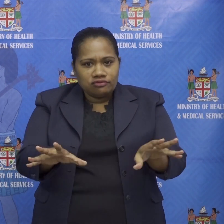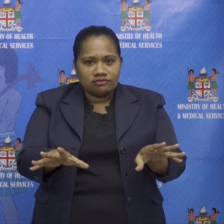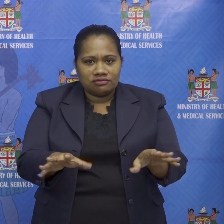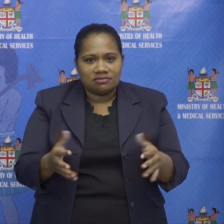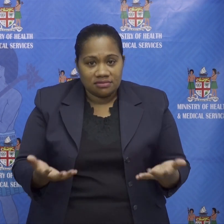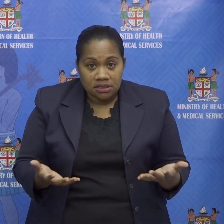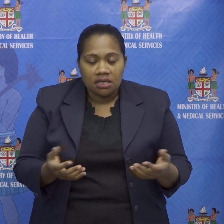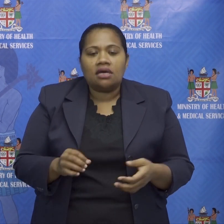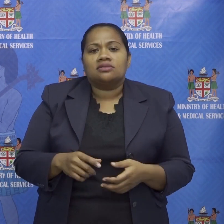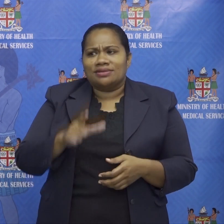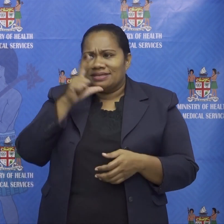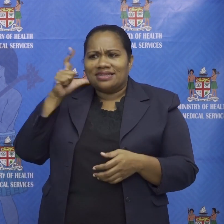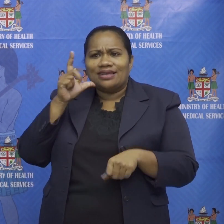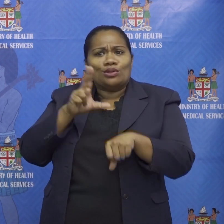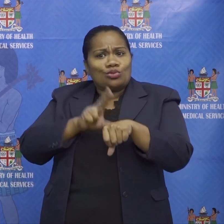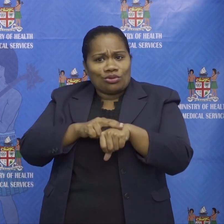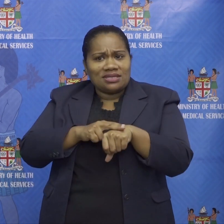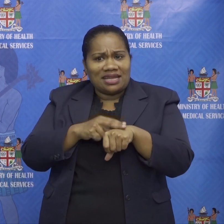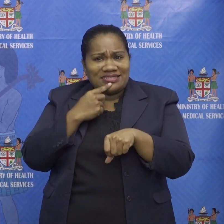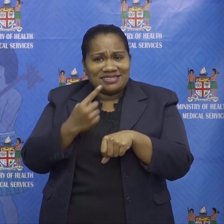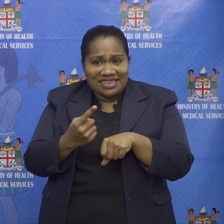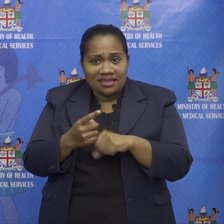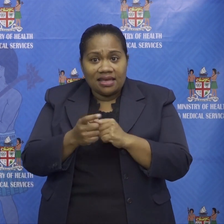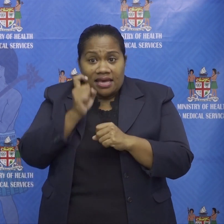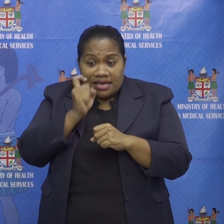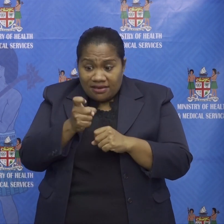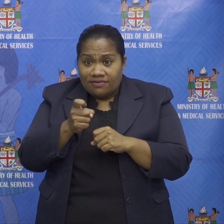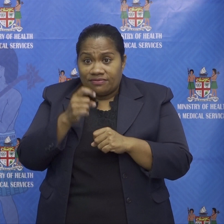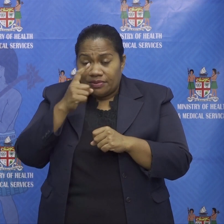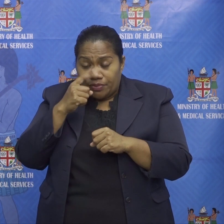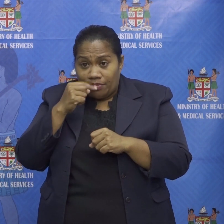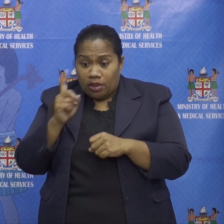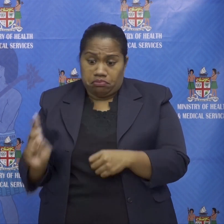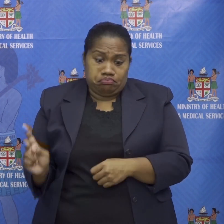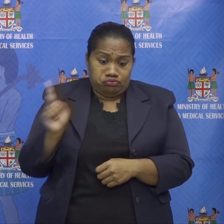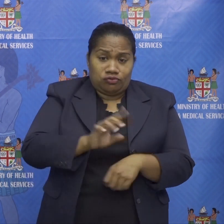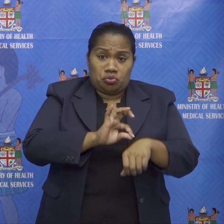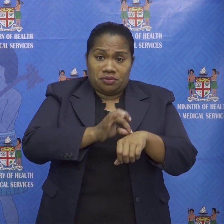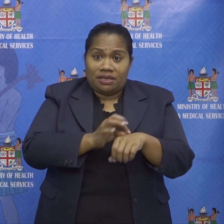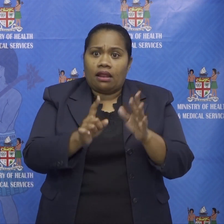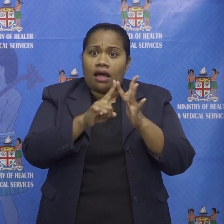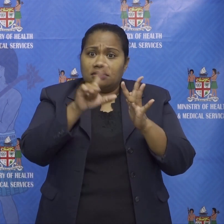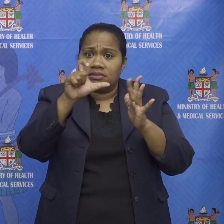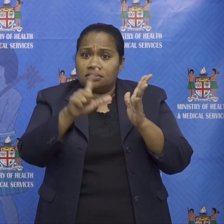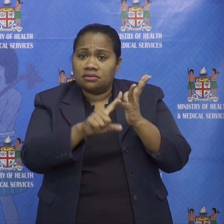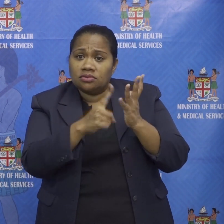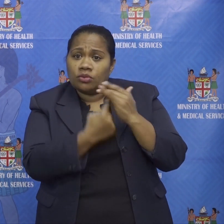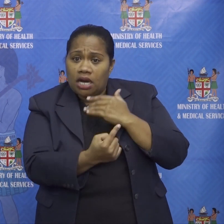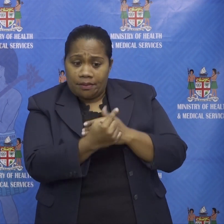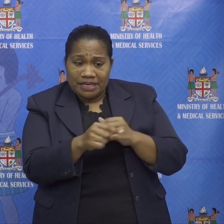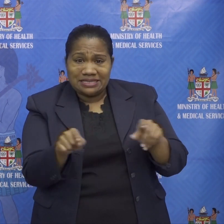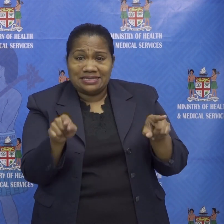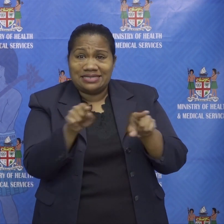yesterday if we start getting cases appearing at the hospitals people coming into intensive care units those same